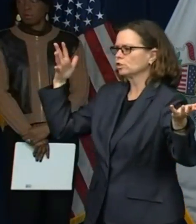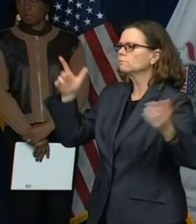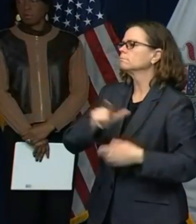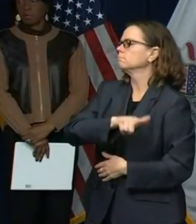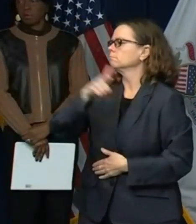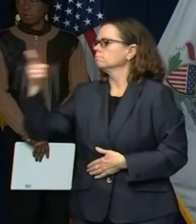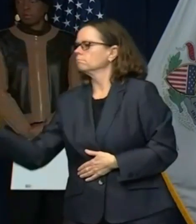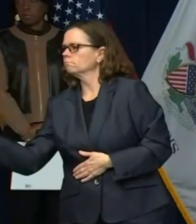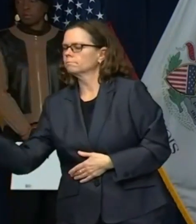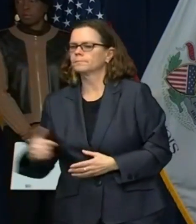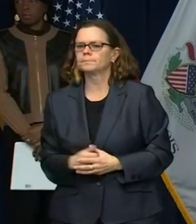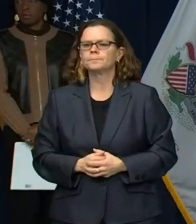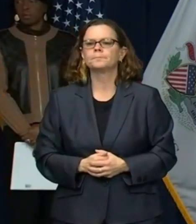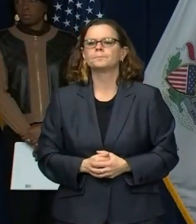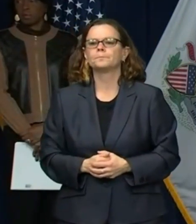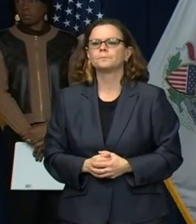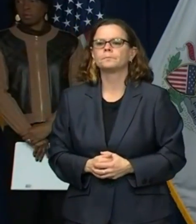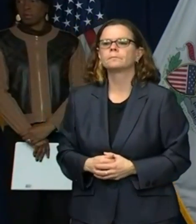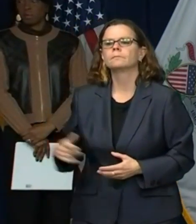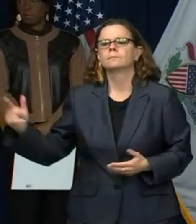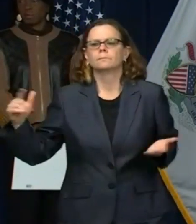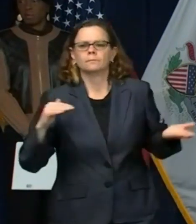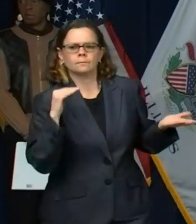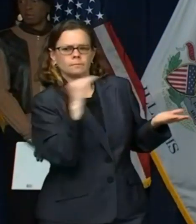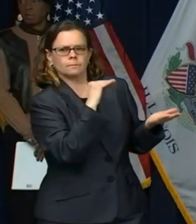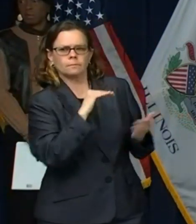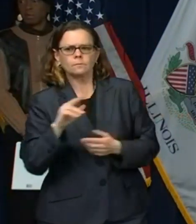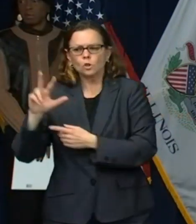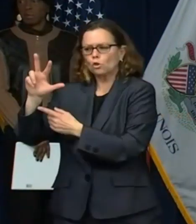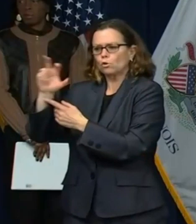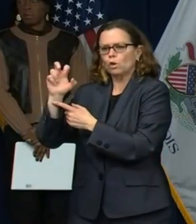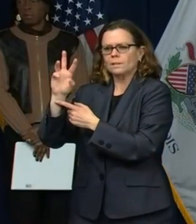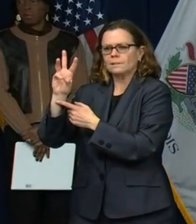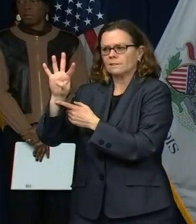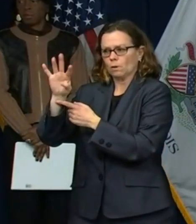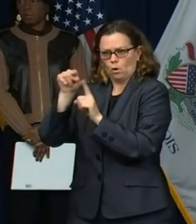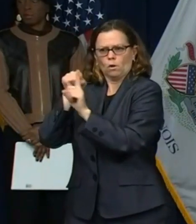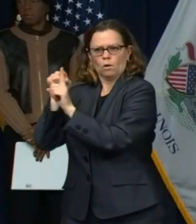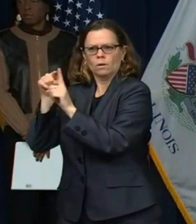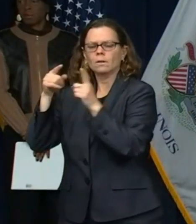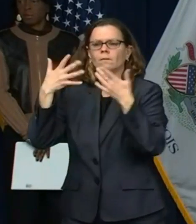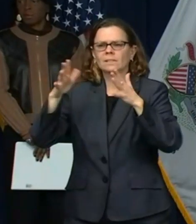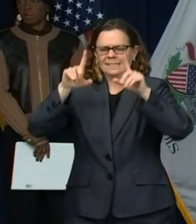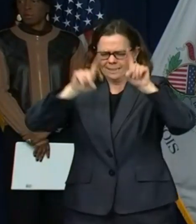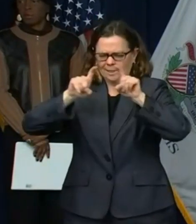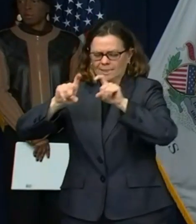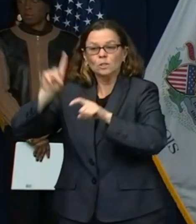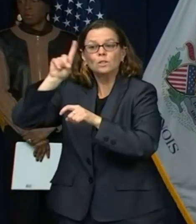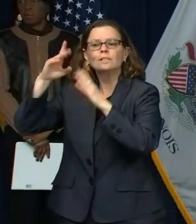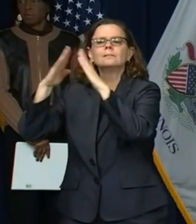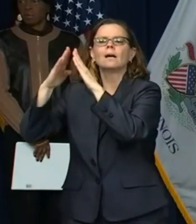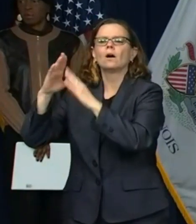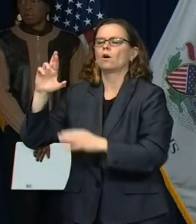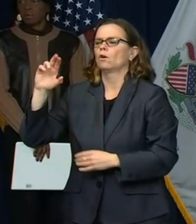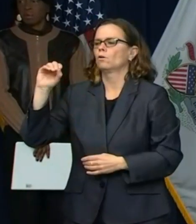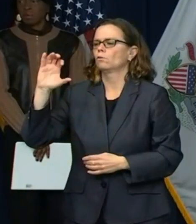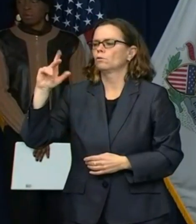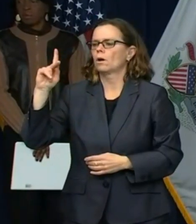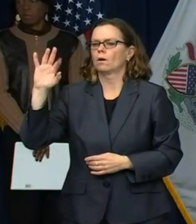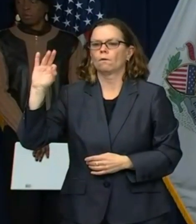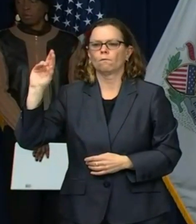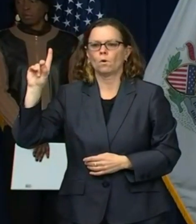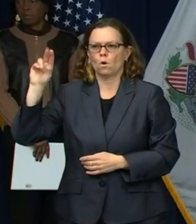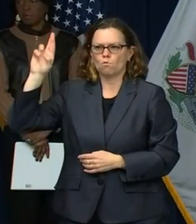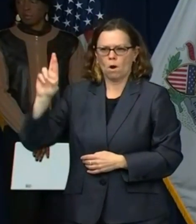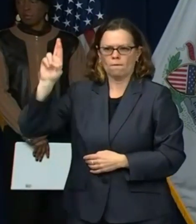364 people were tested Friday at Rockford's first drive-through site. Can you clarify whether these sites are for people with symptoms of